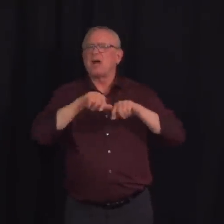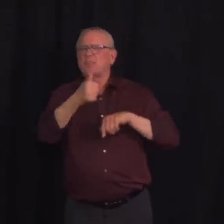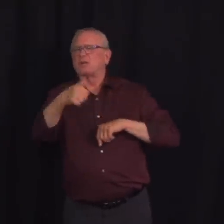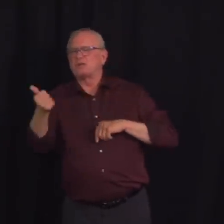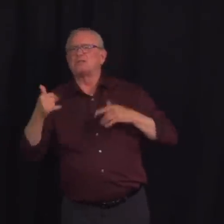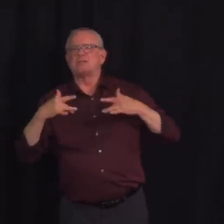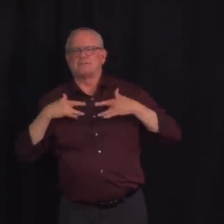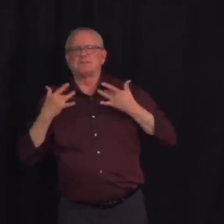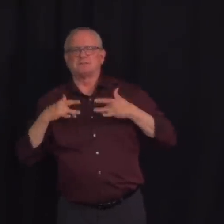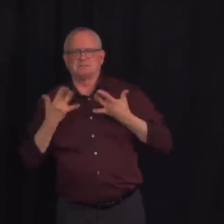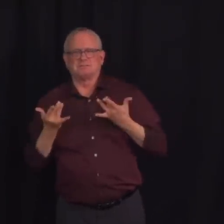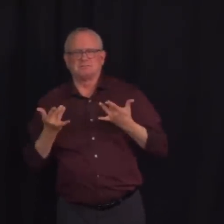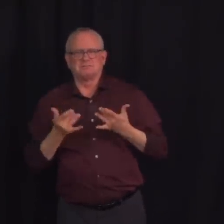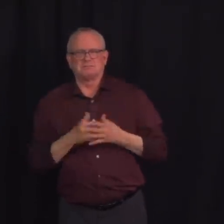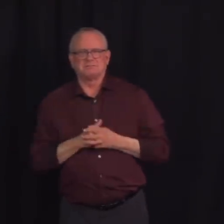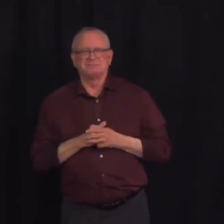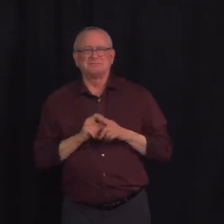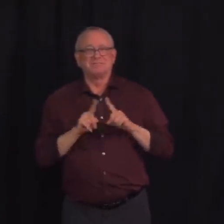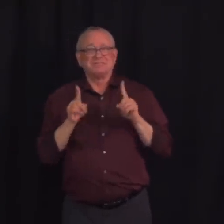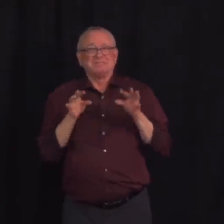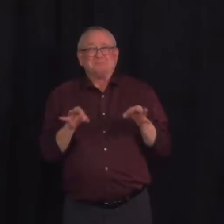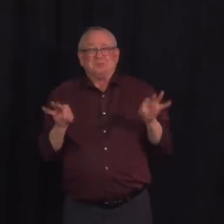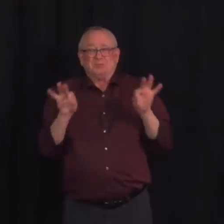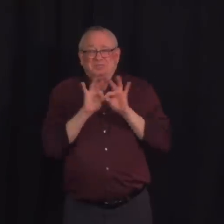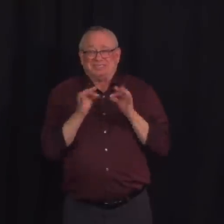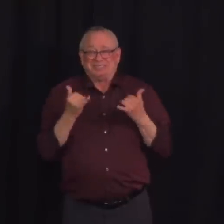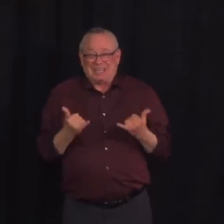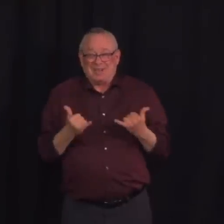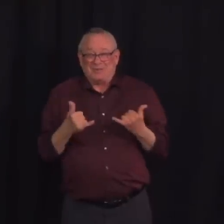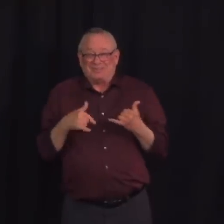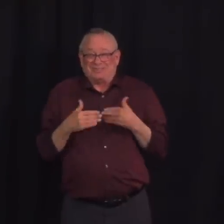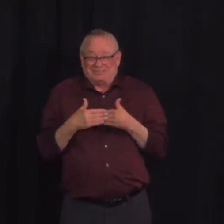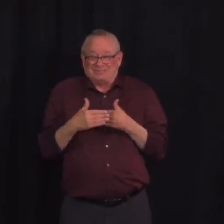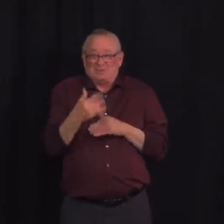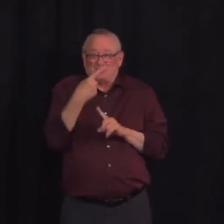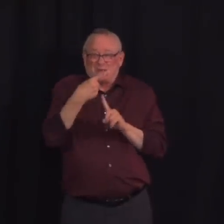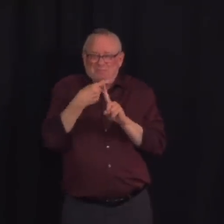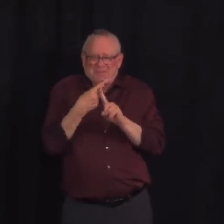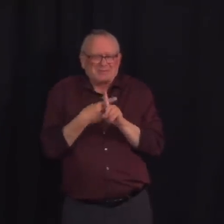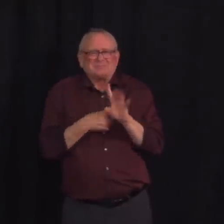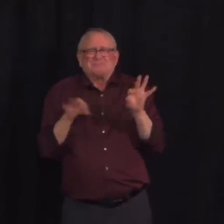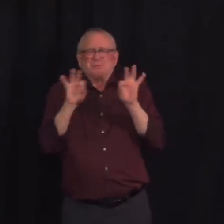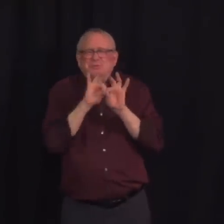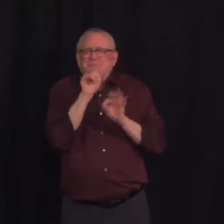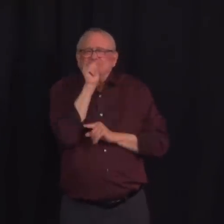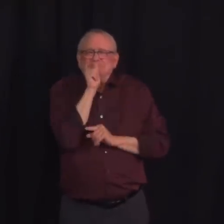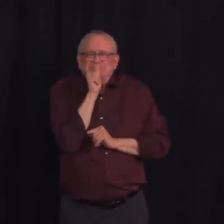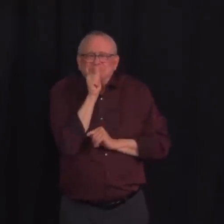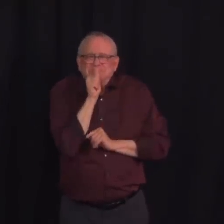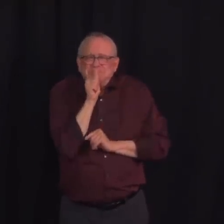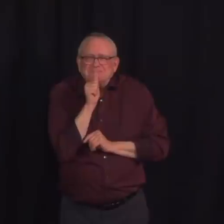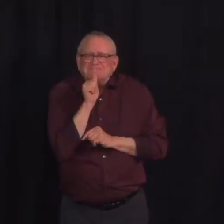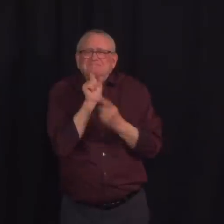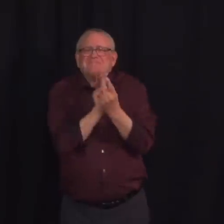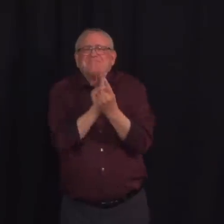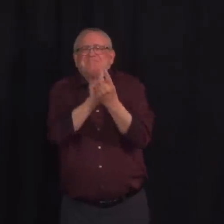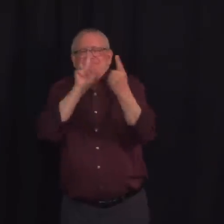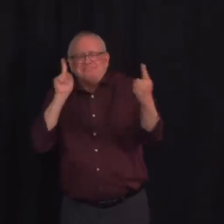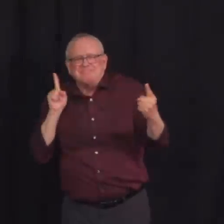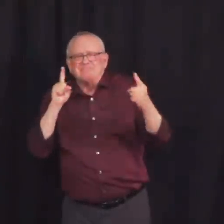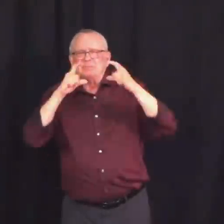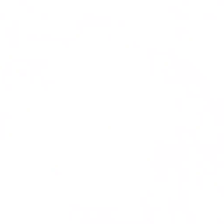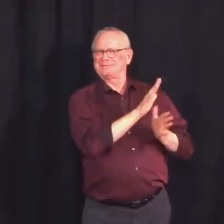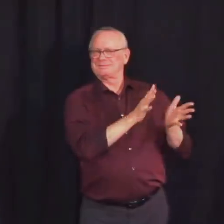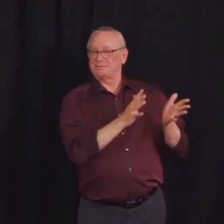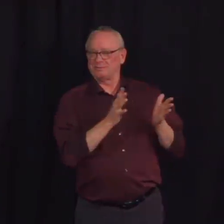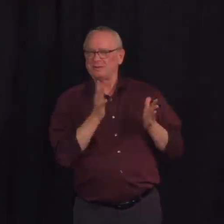do this work together over the next month to be able to maintain that pressure on downward transmission and upward vaccines.